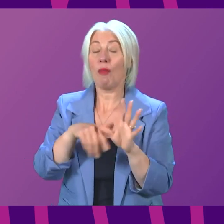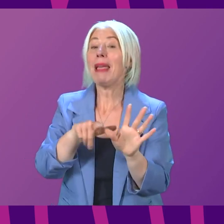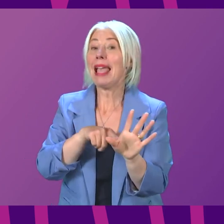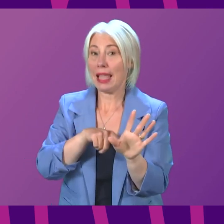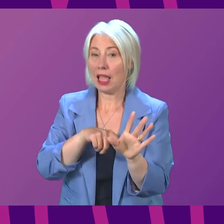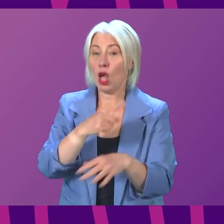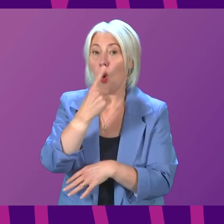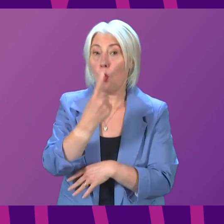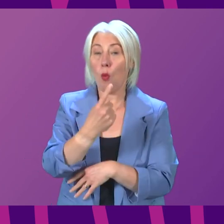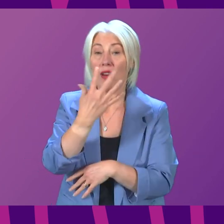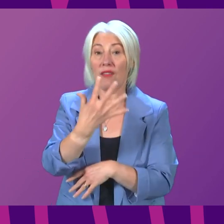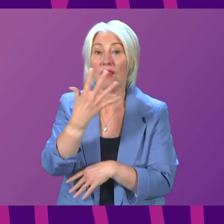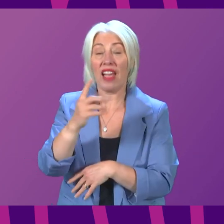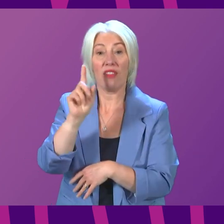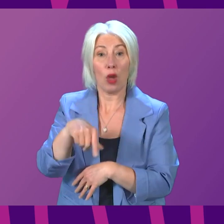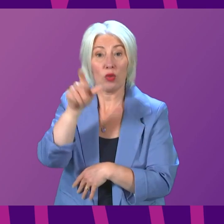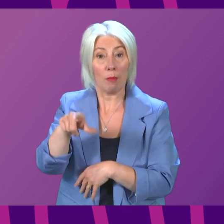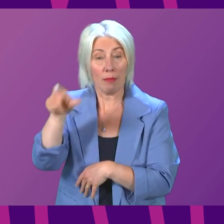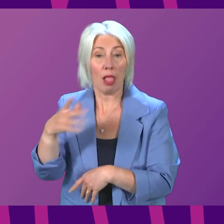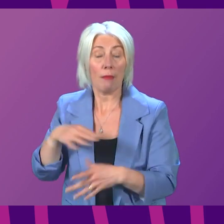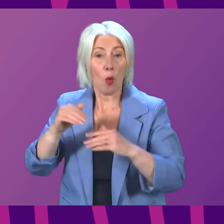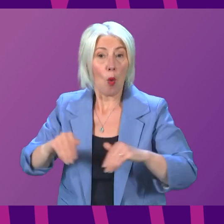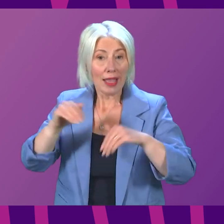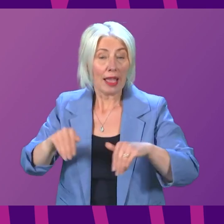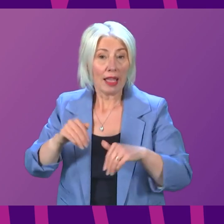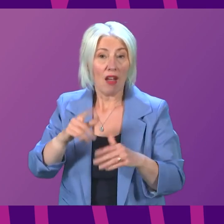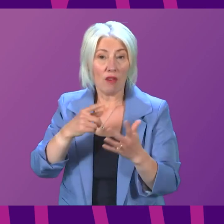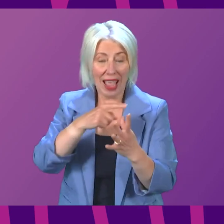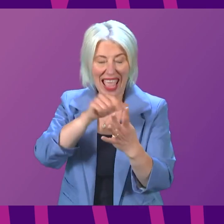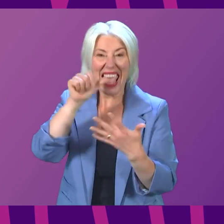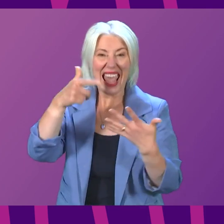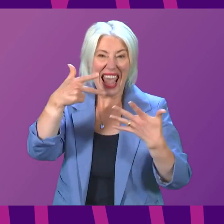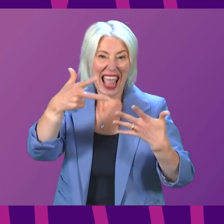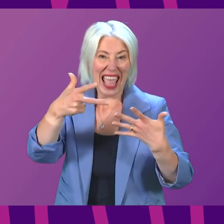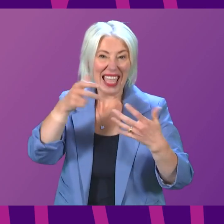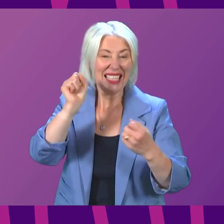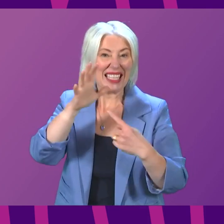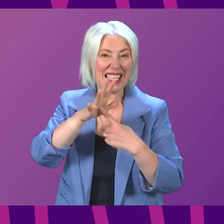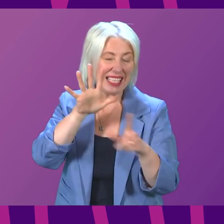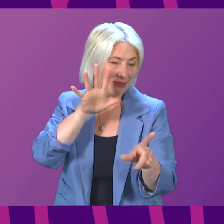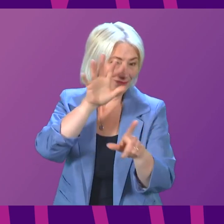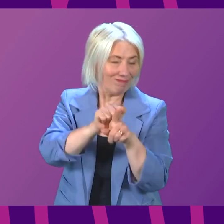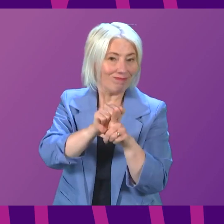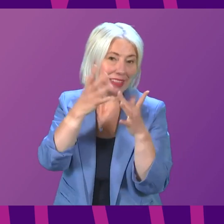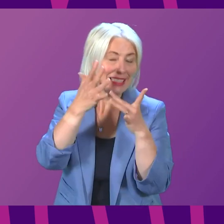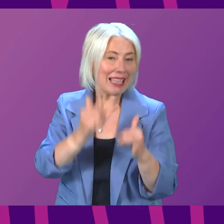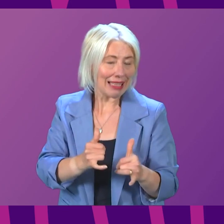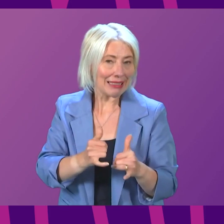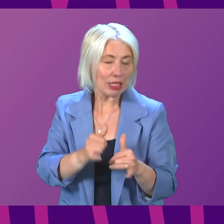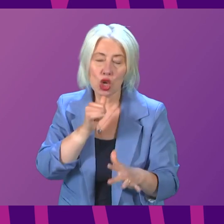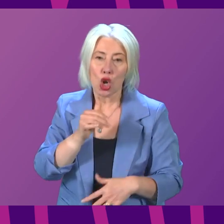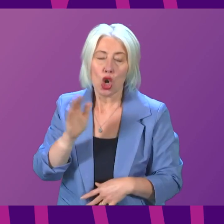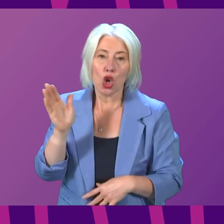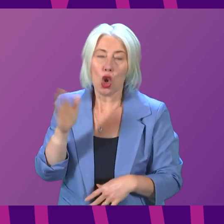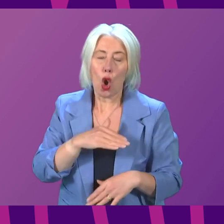155,000 people waiting for one of eight key diagnostic tests. That, of course, is not all people